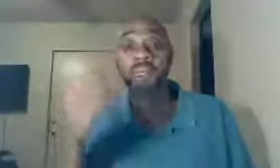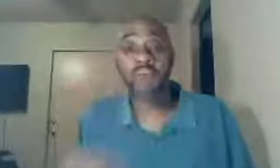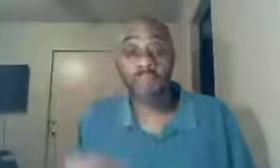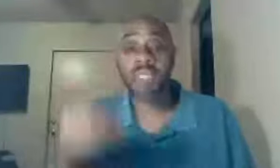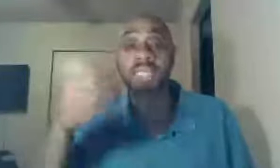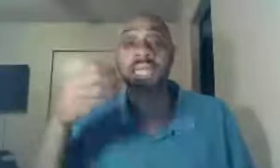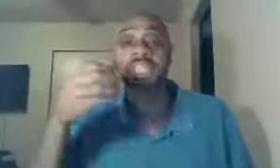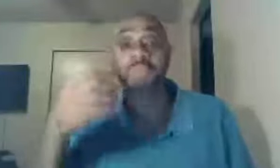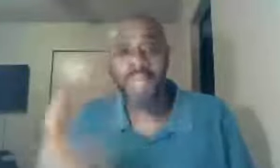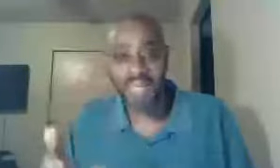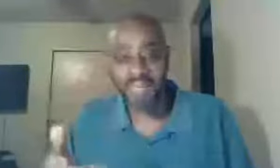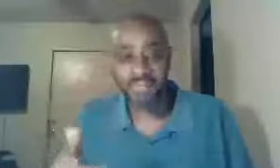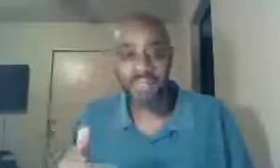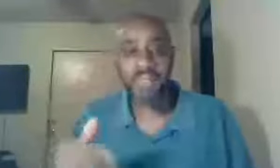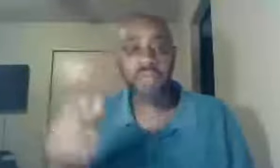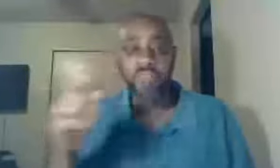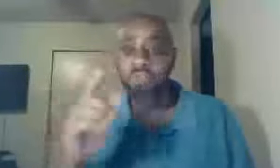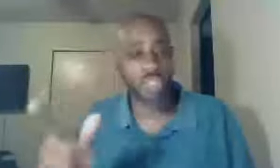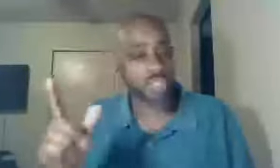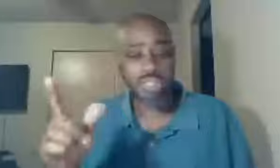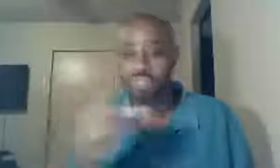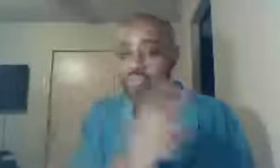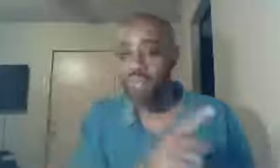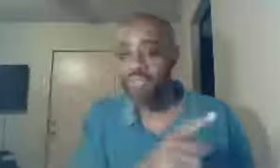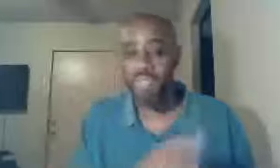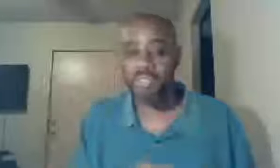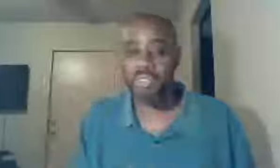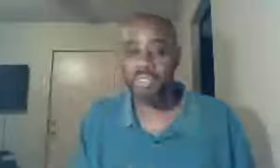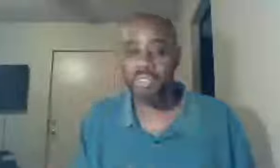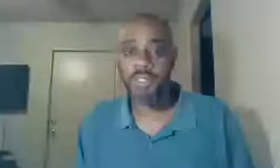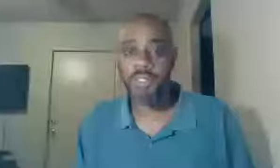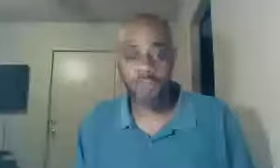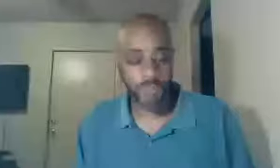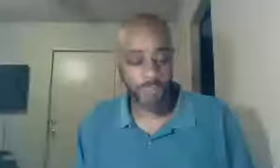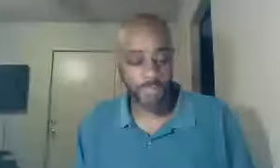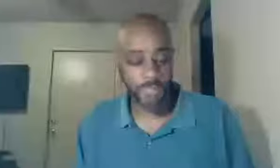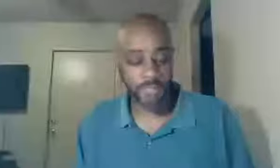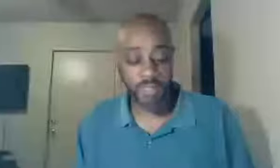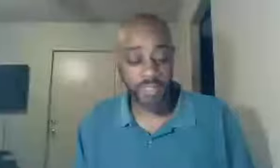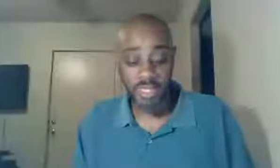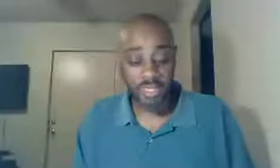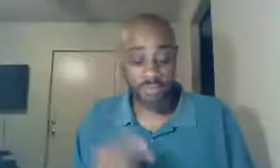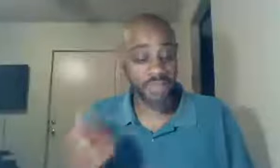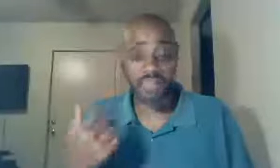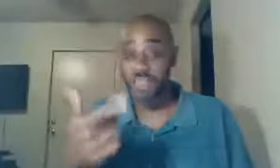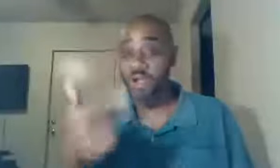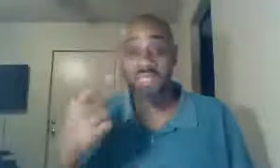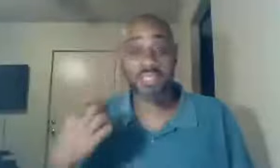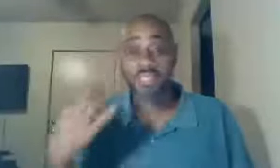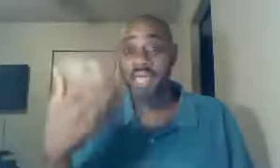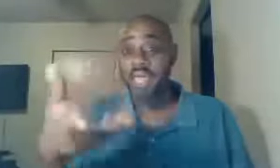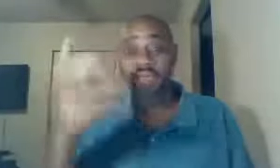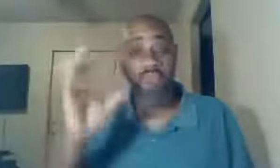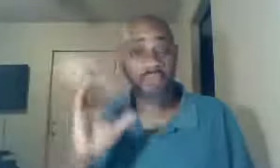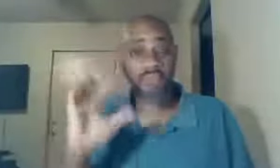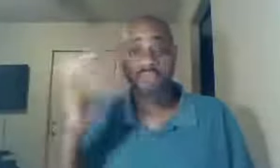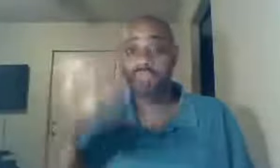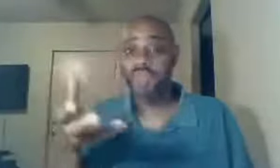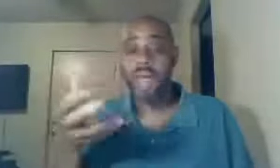properly explained, from Genesis to Revelation, then indeed in effect, the audiences can flip-flop,